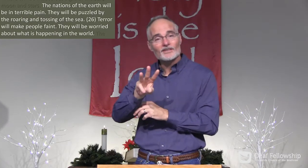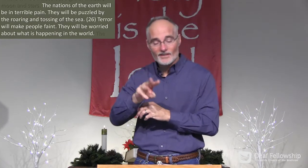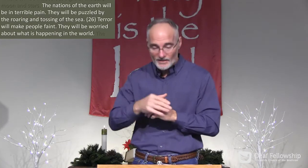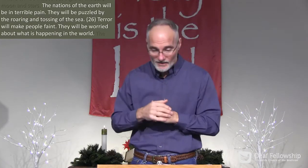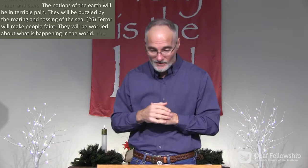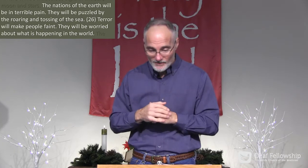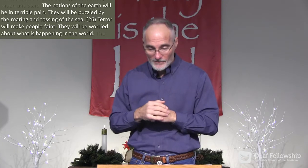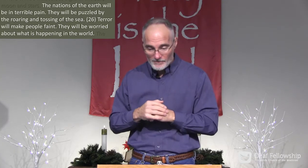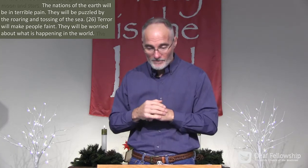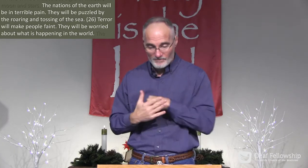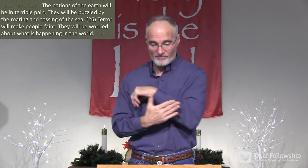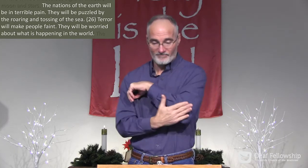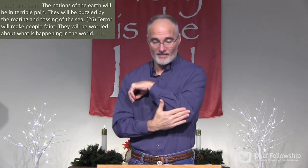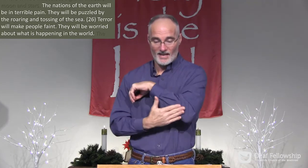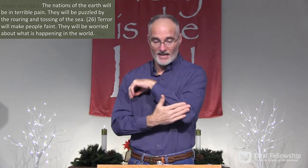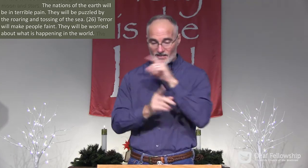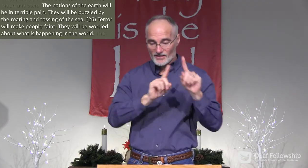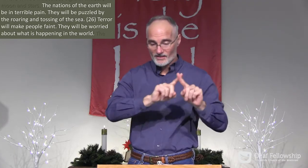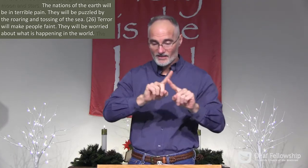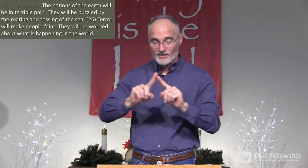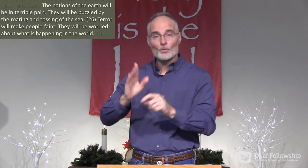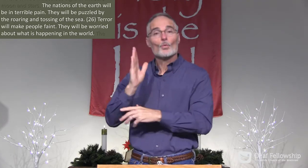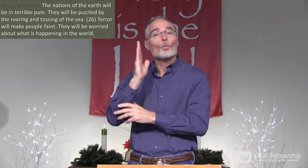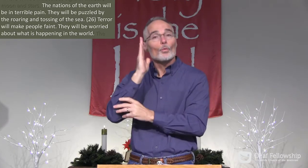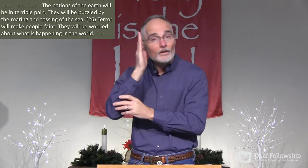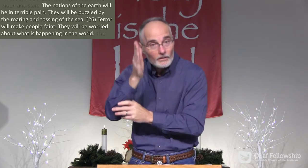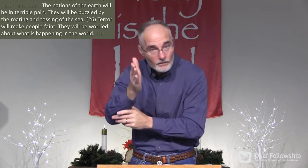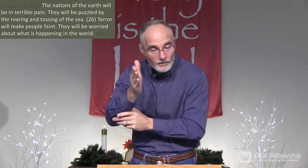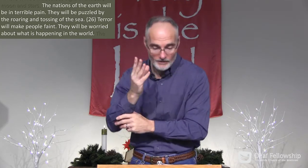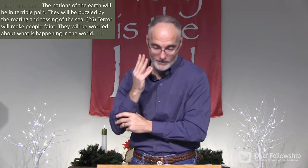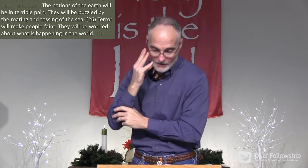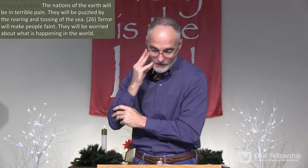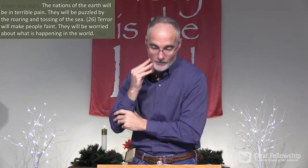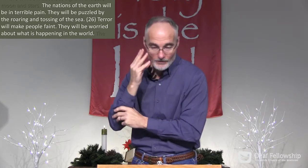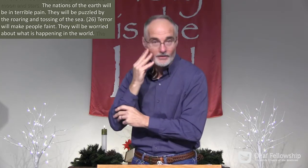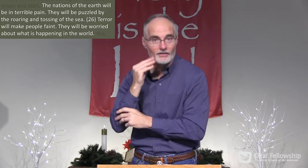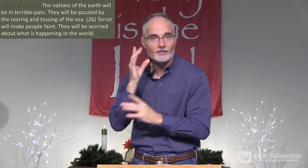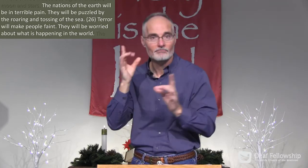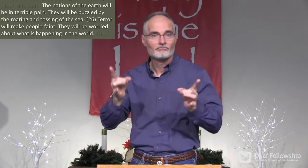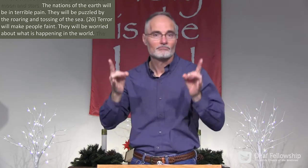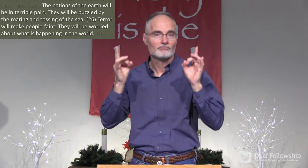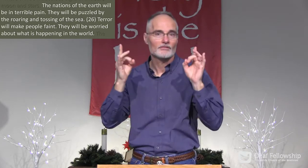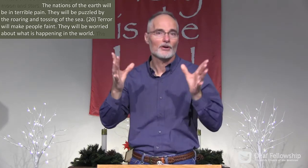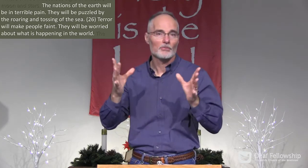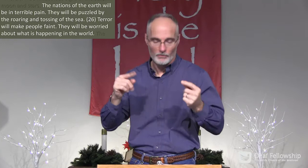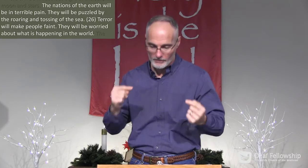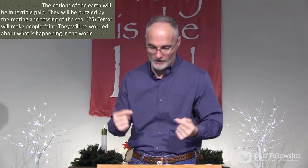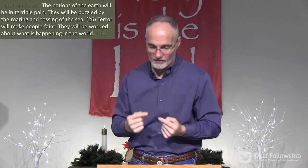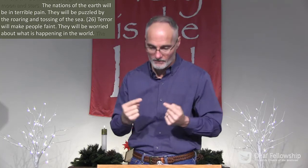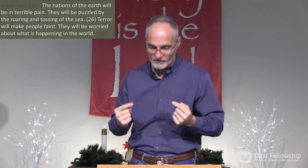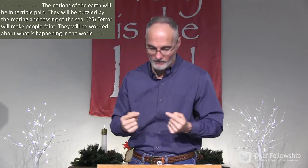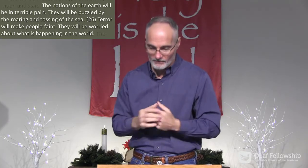verses 25 and 26 say, the nations of the earth will be in terrible pain.